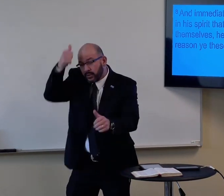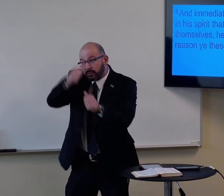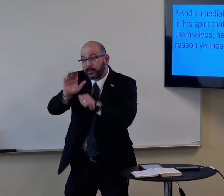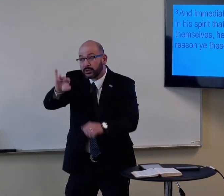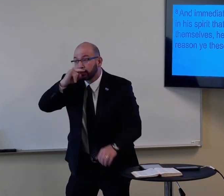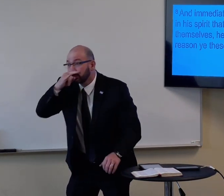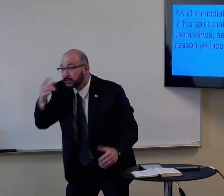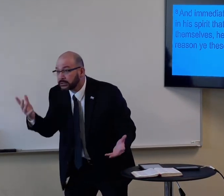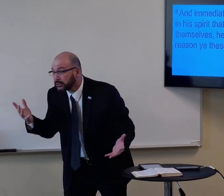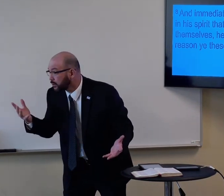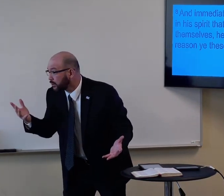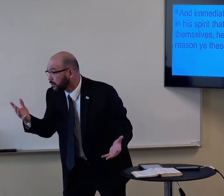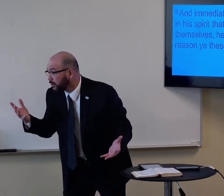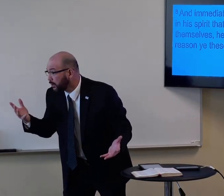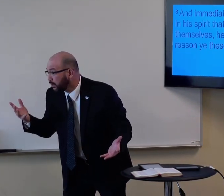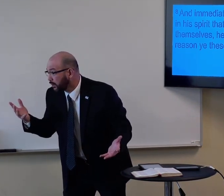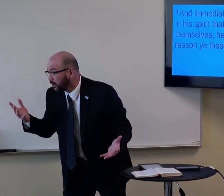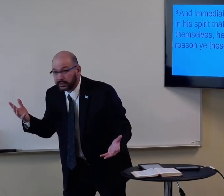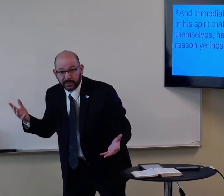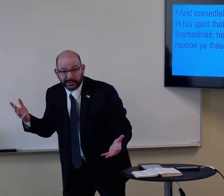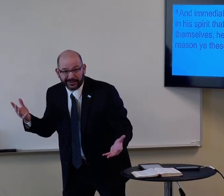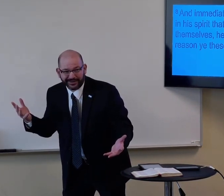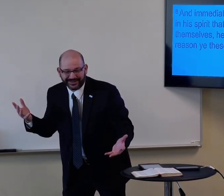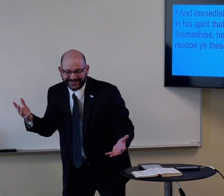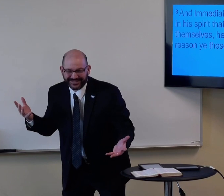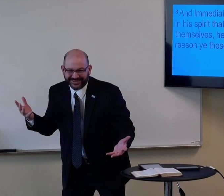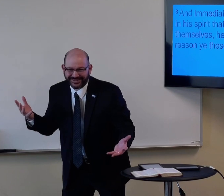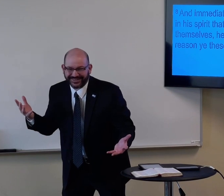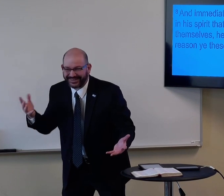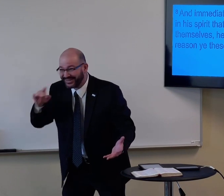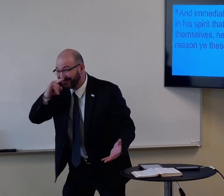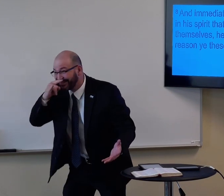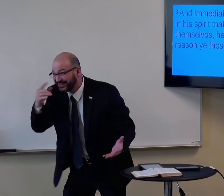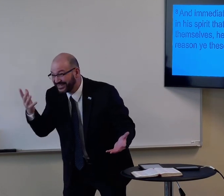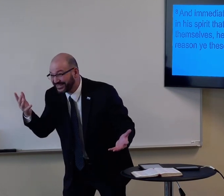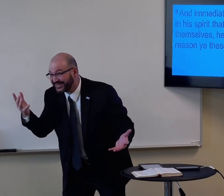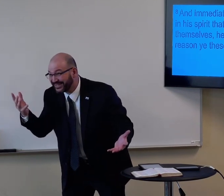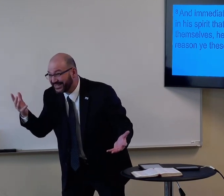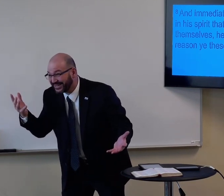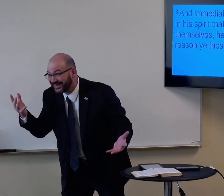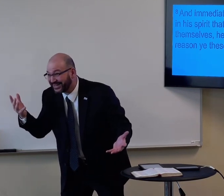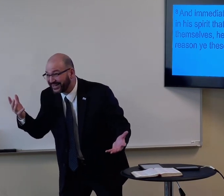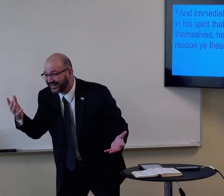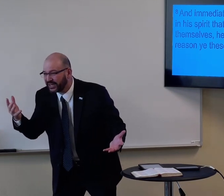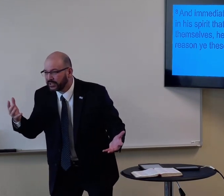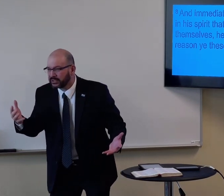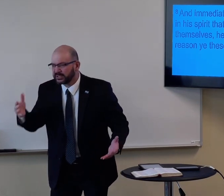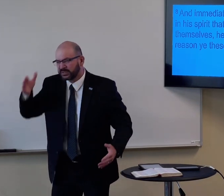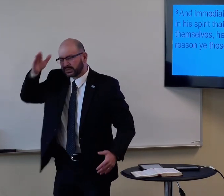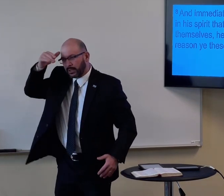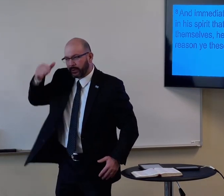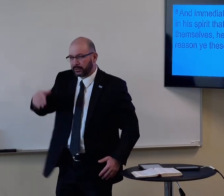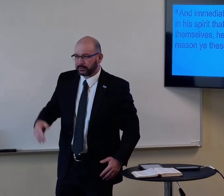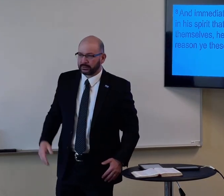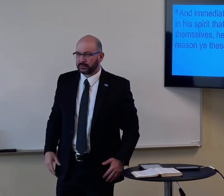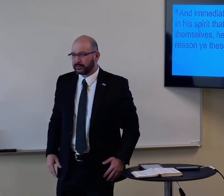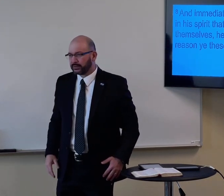Maybe it's not yourself, but maybe you can remember a time with your children, right? And they